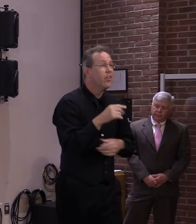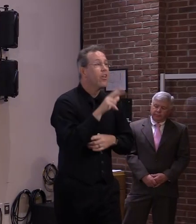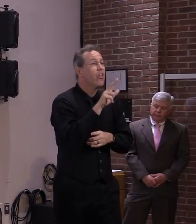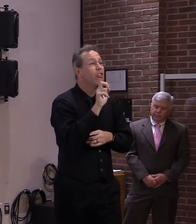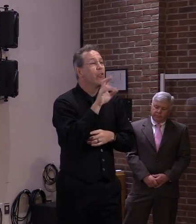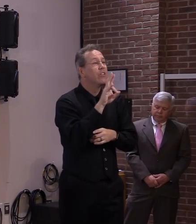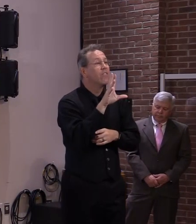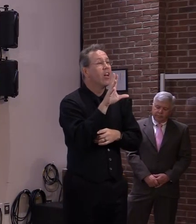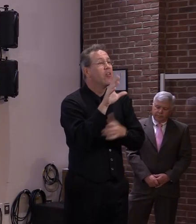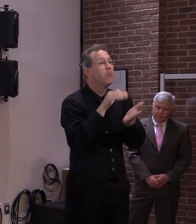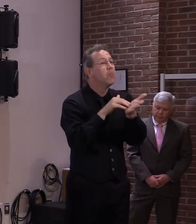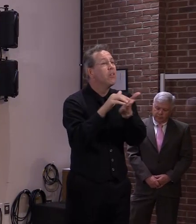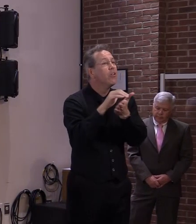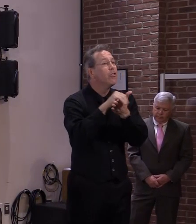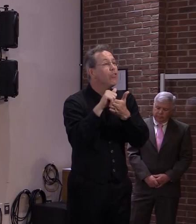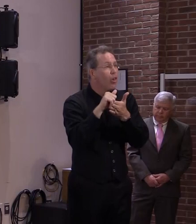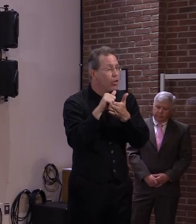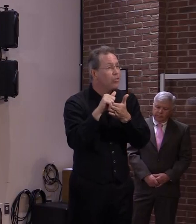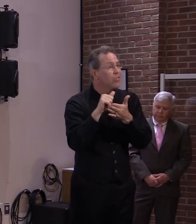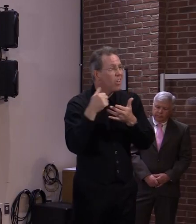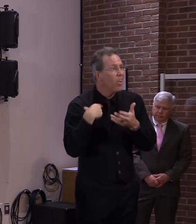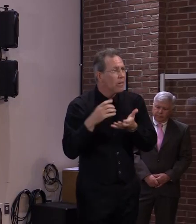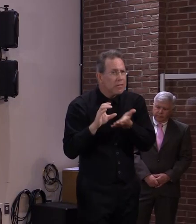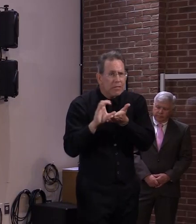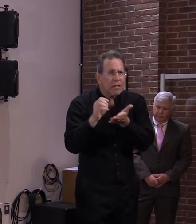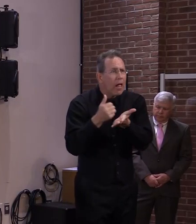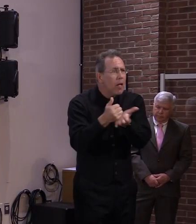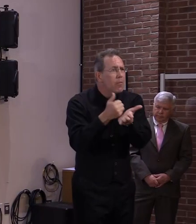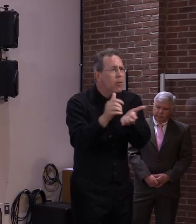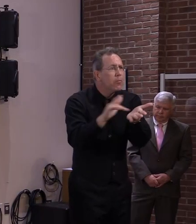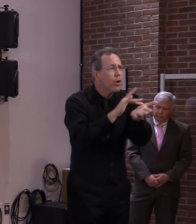I think that's a lot of help for folks.